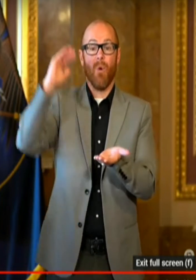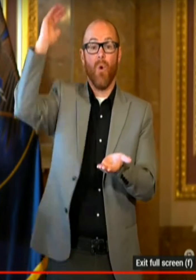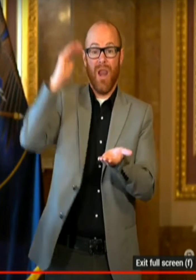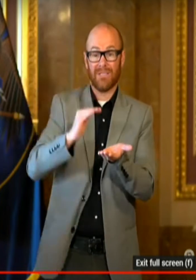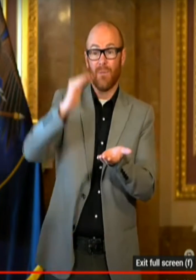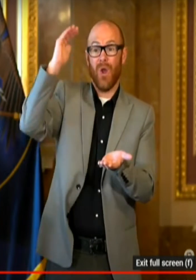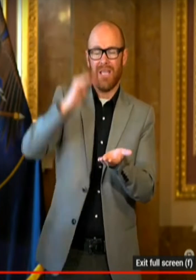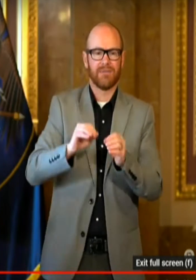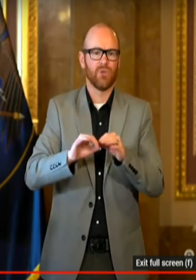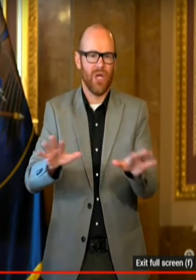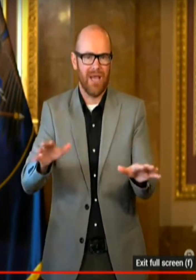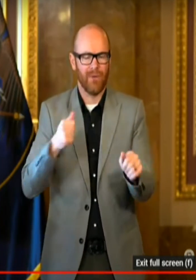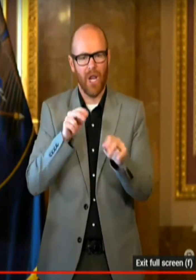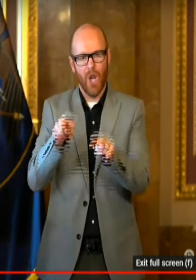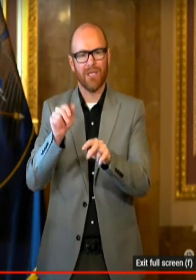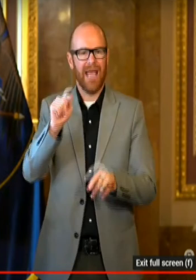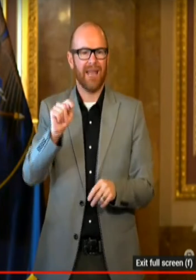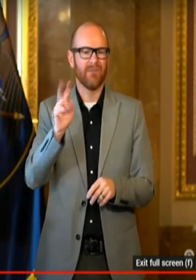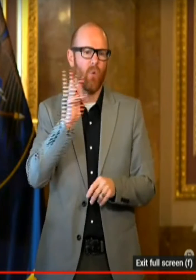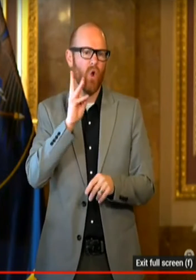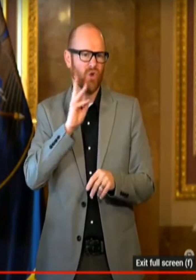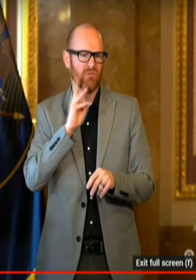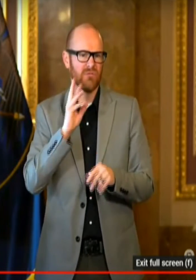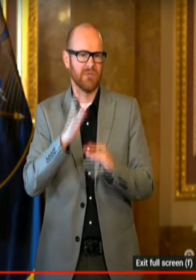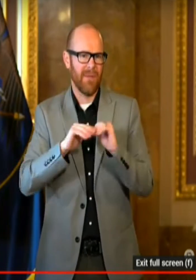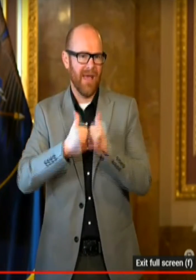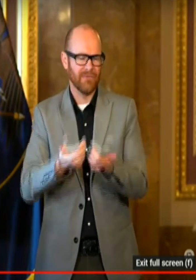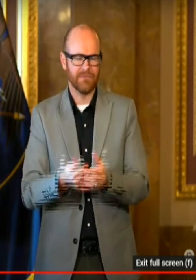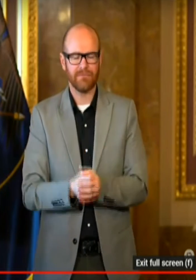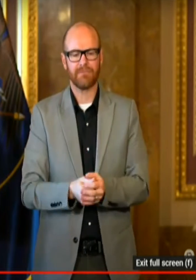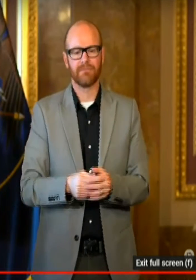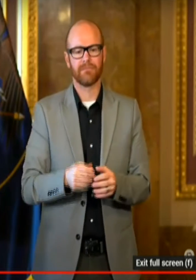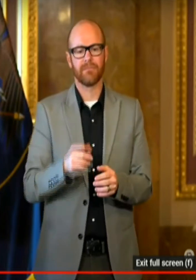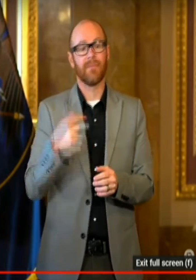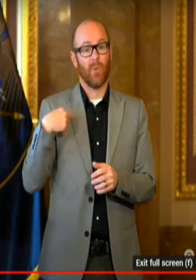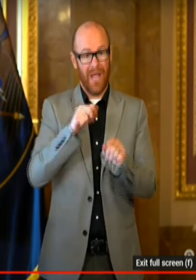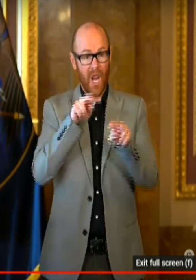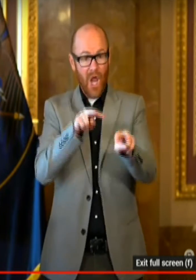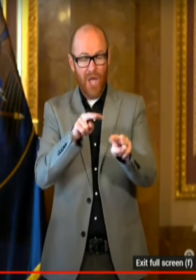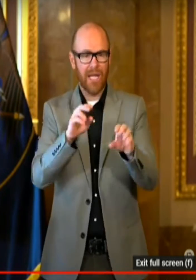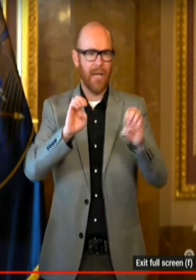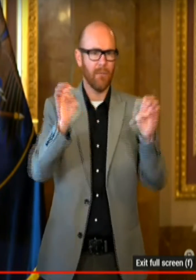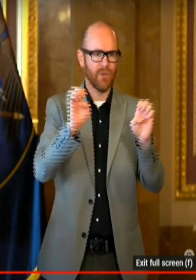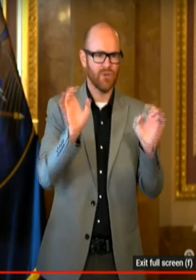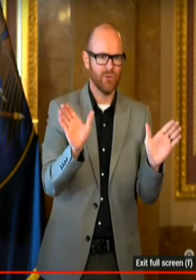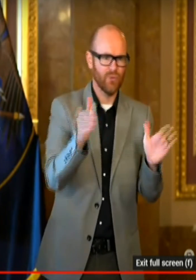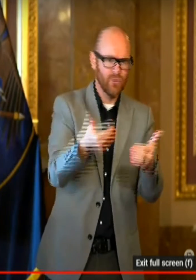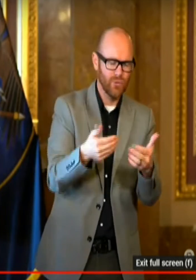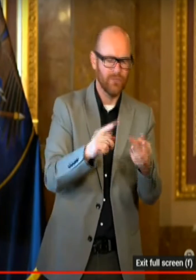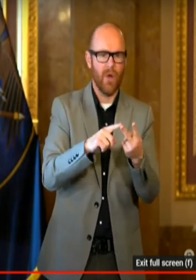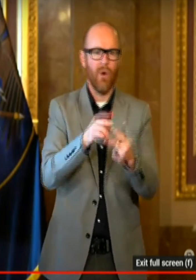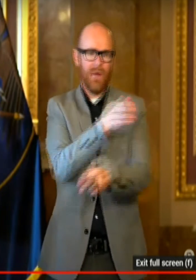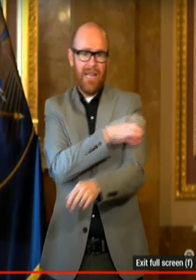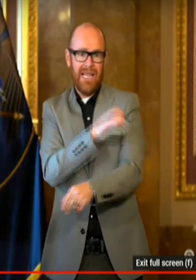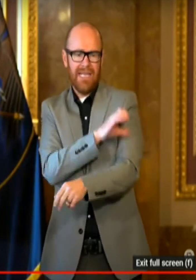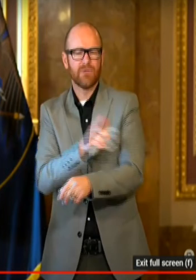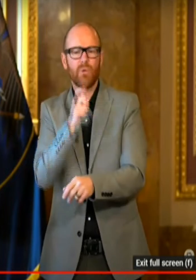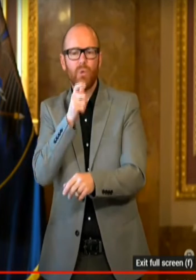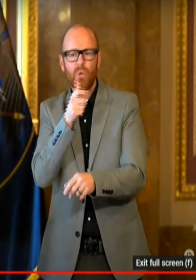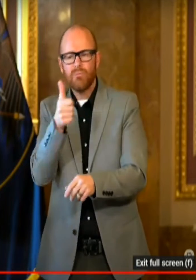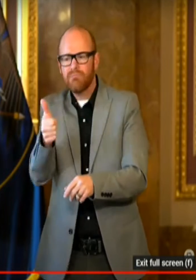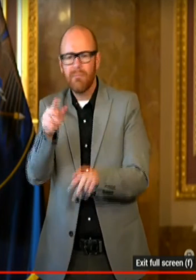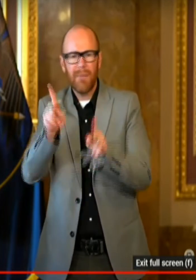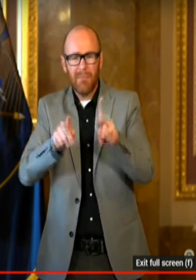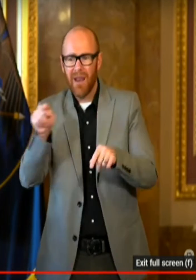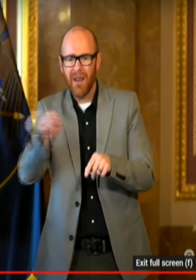spread. So we can look at that. We can look at emergency room visits and clinic visits to see who's going in for care. And that can tell us